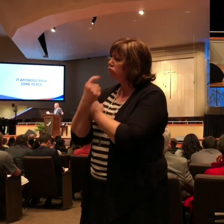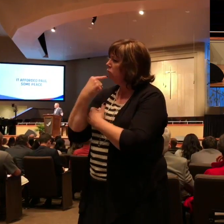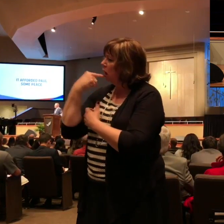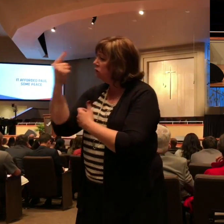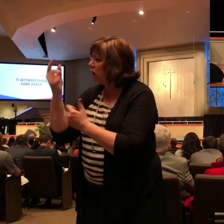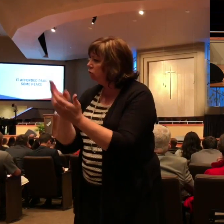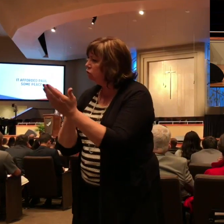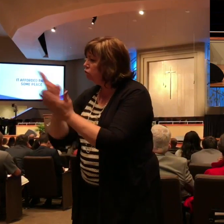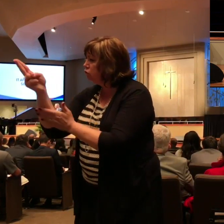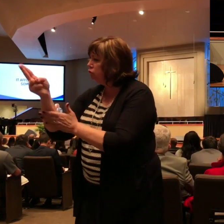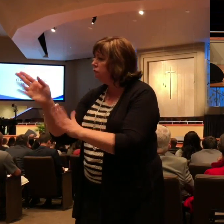and God will handle it